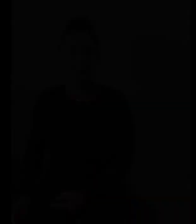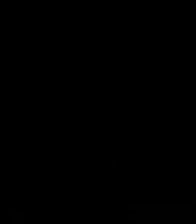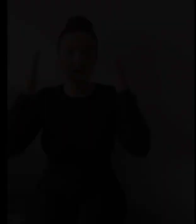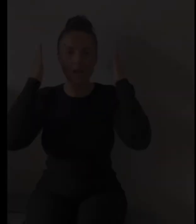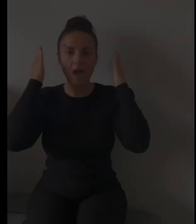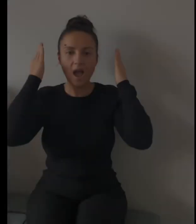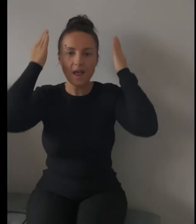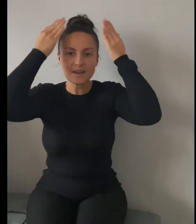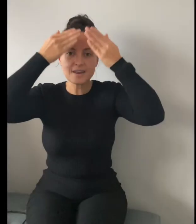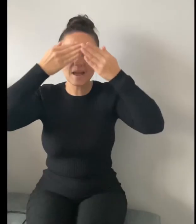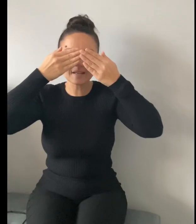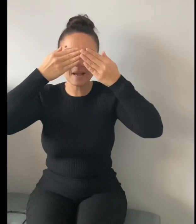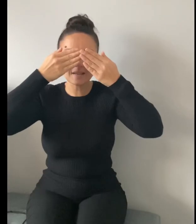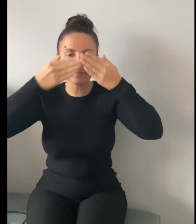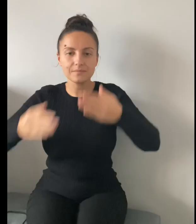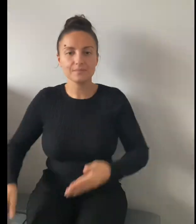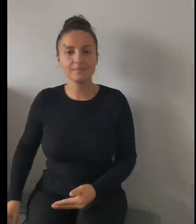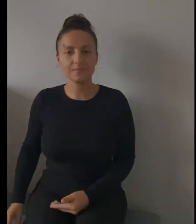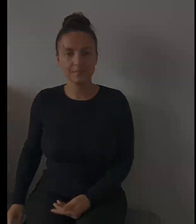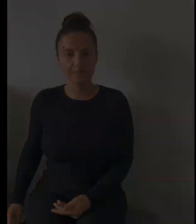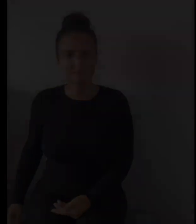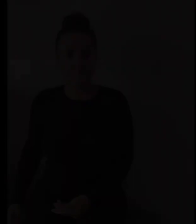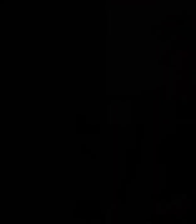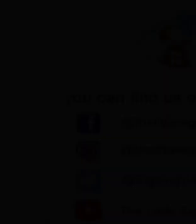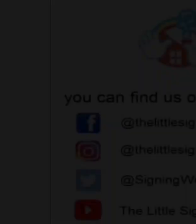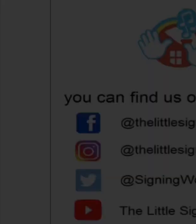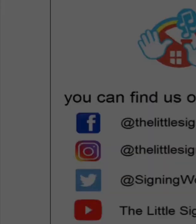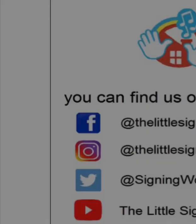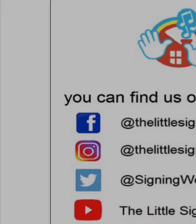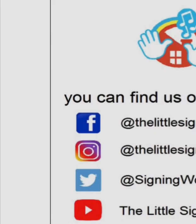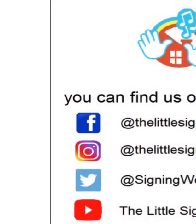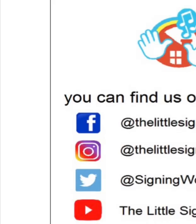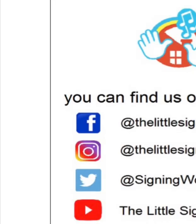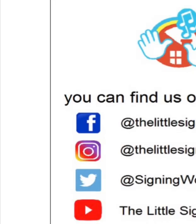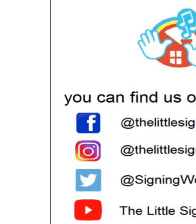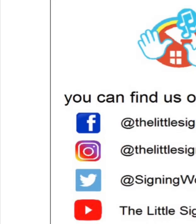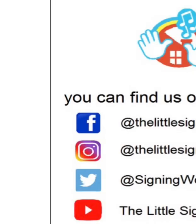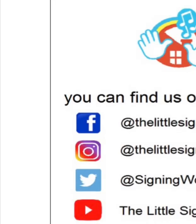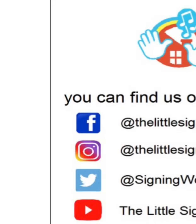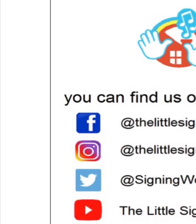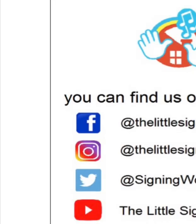Night night. ... ... ... ...